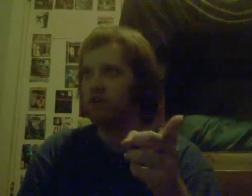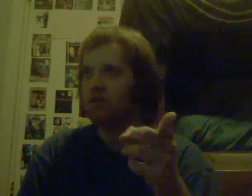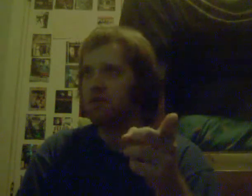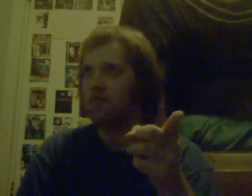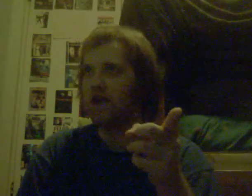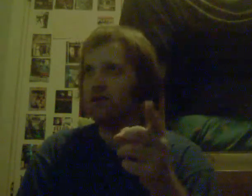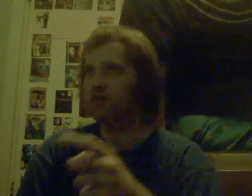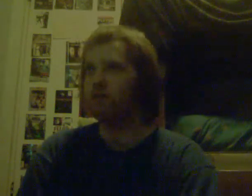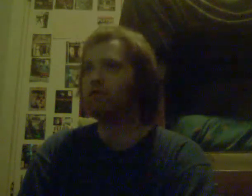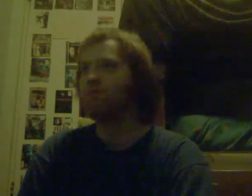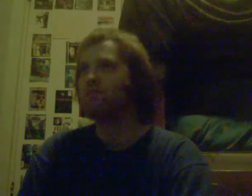thank you